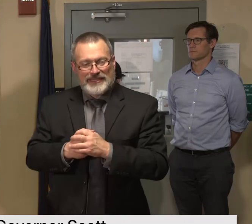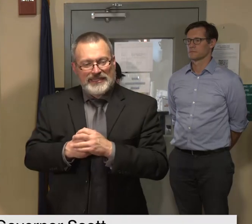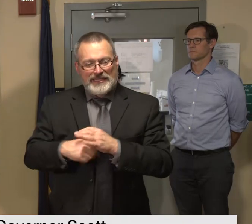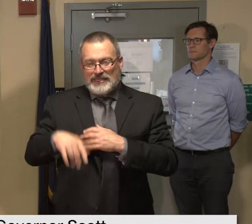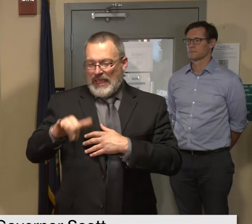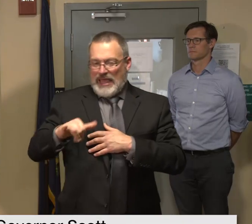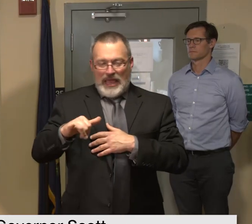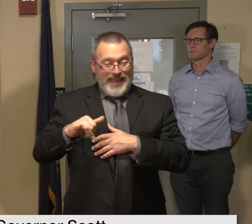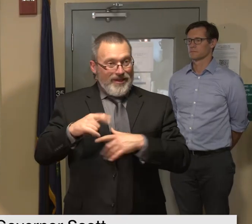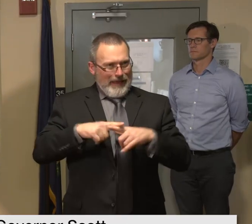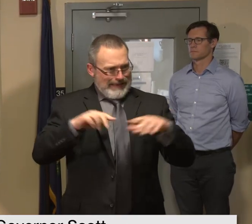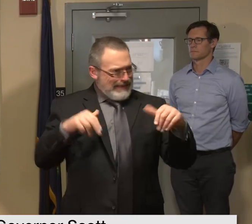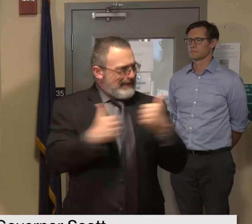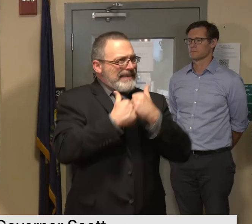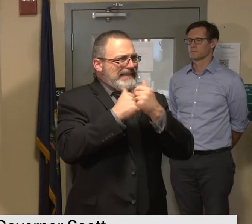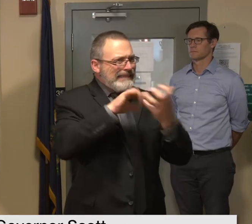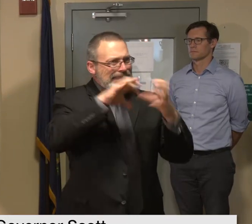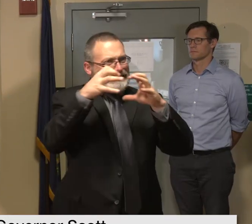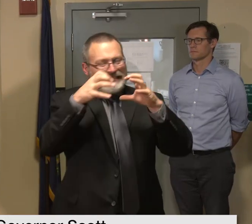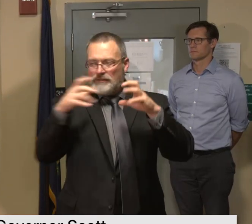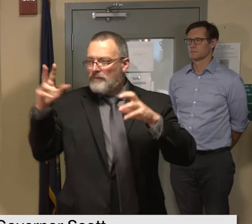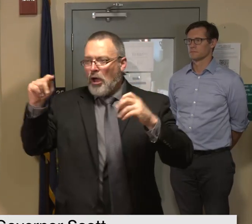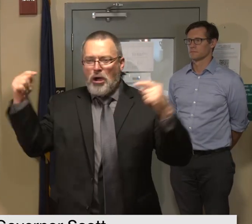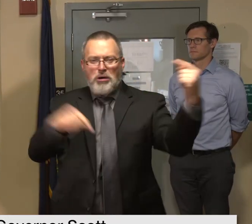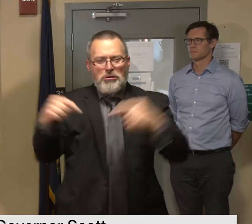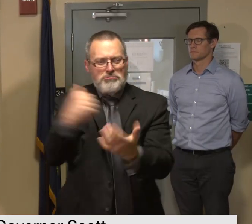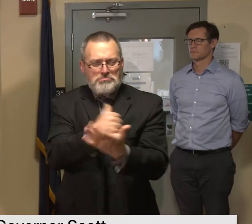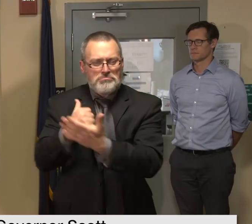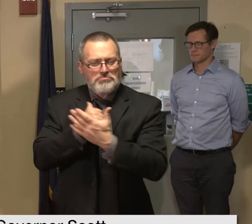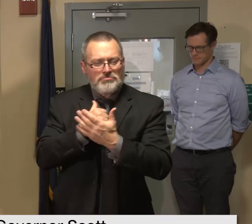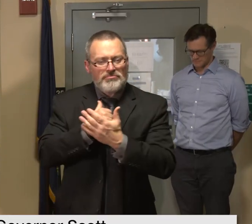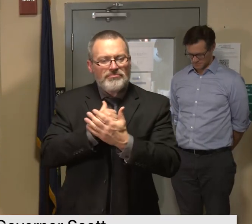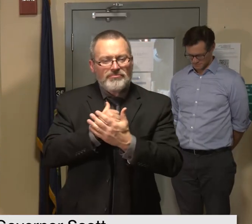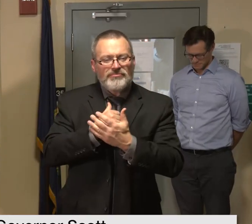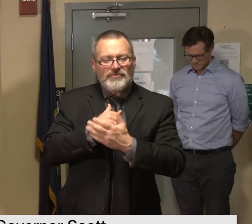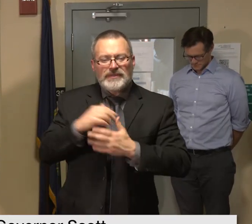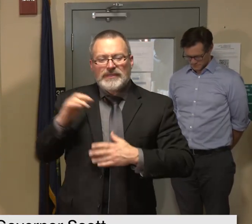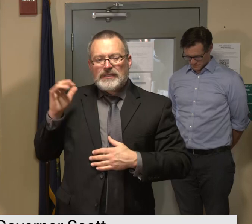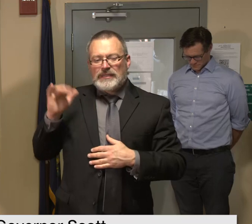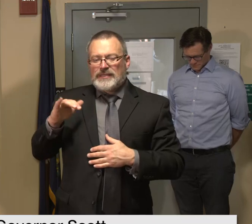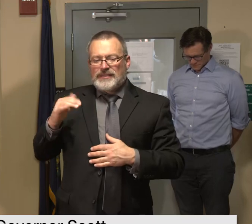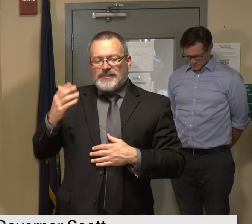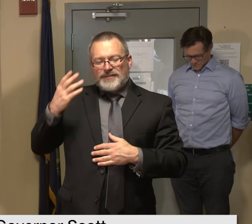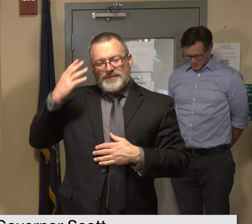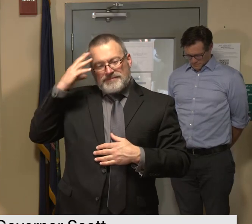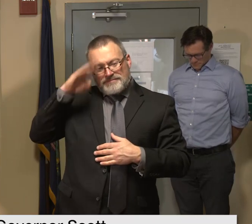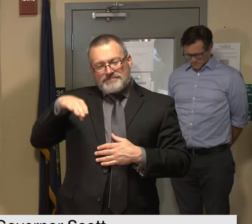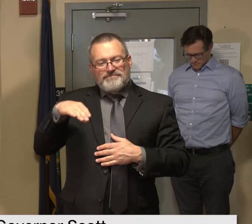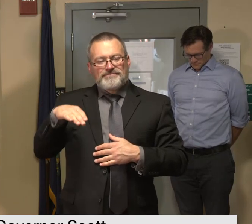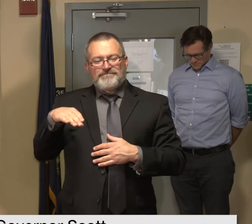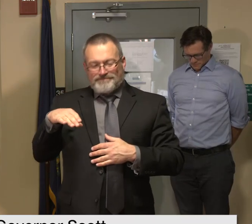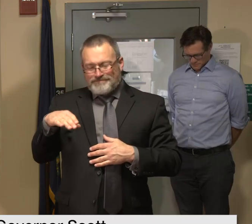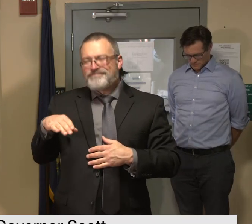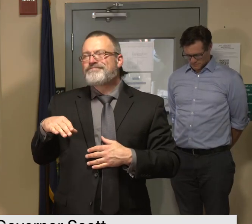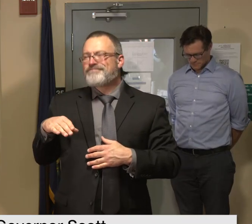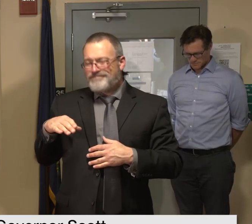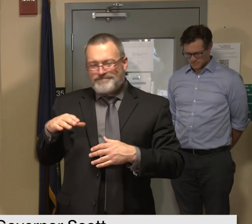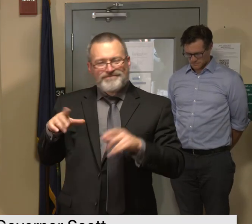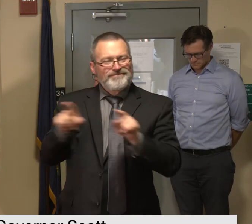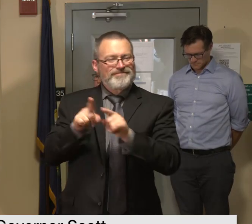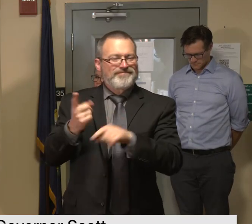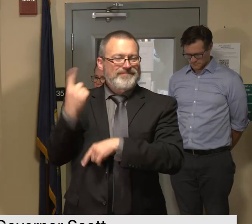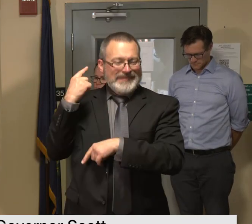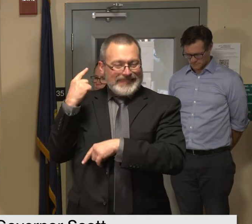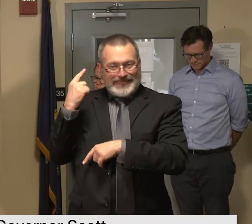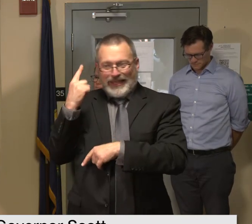like everyone i'm sorry we're here again talking about recovery just one year after the state